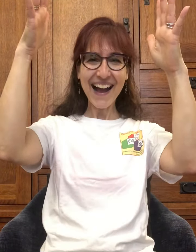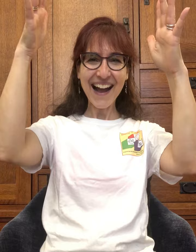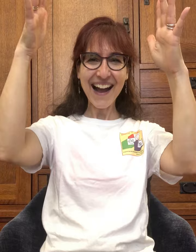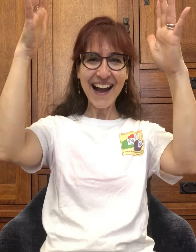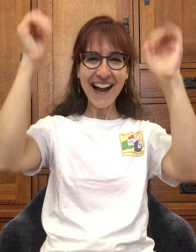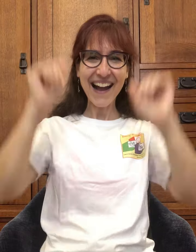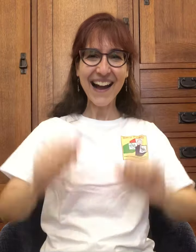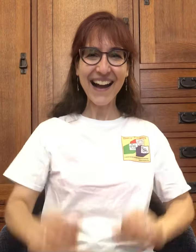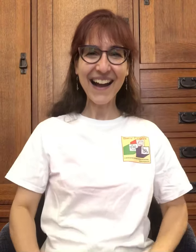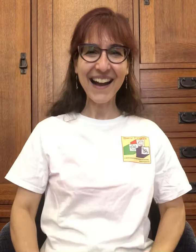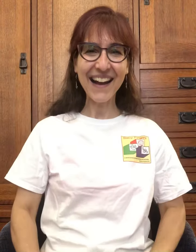Ha-ha!